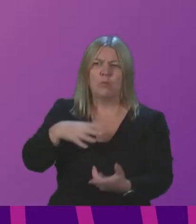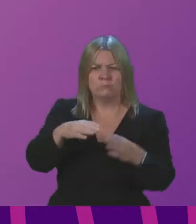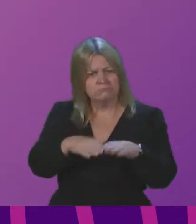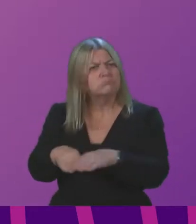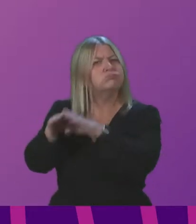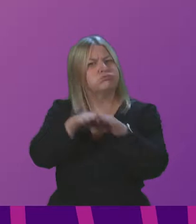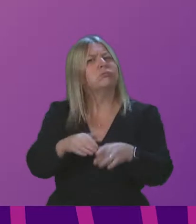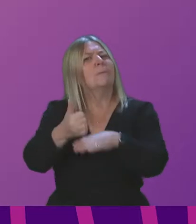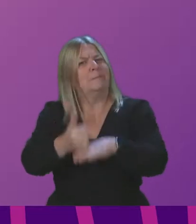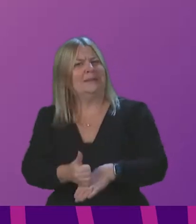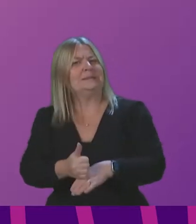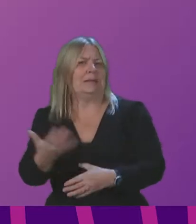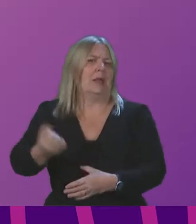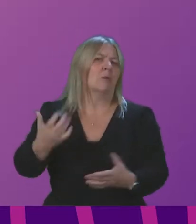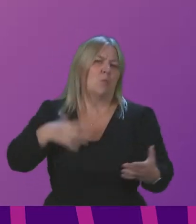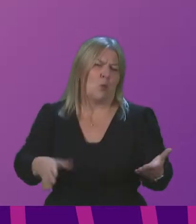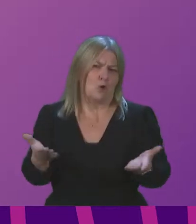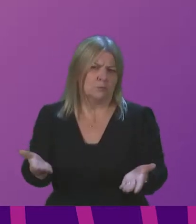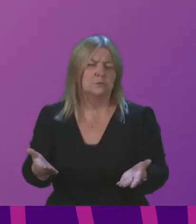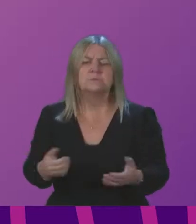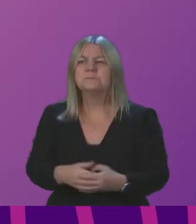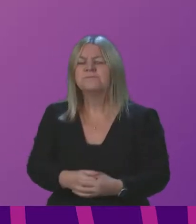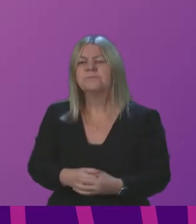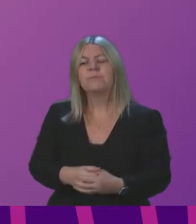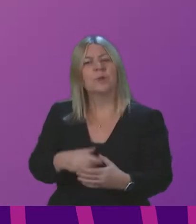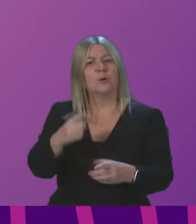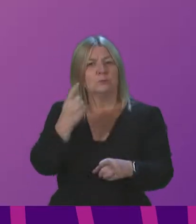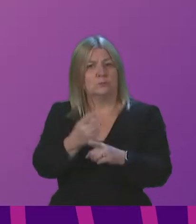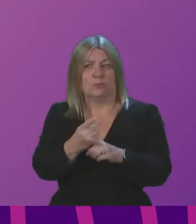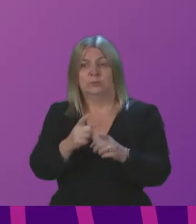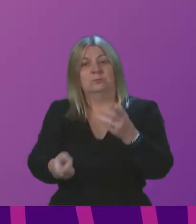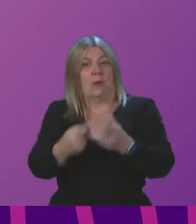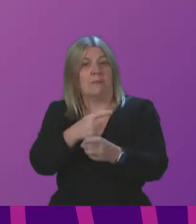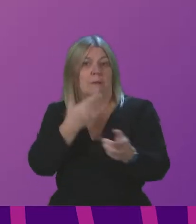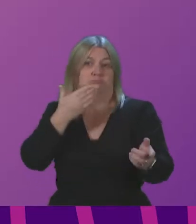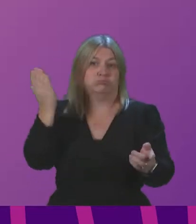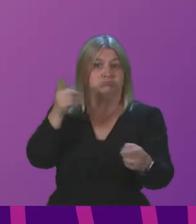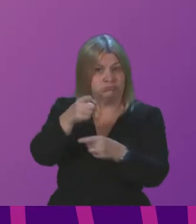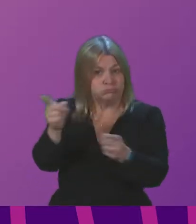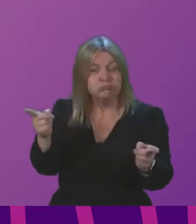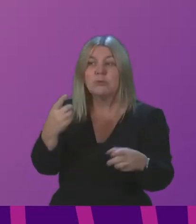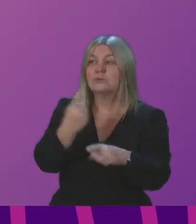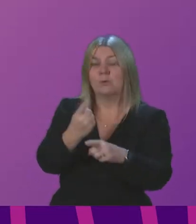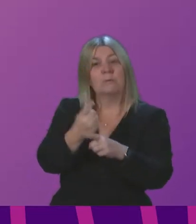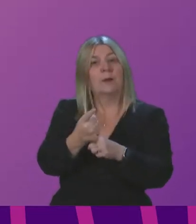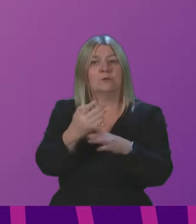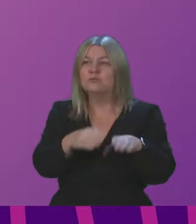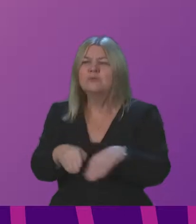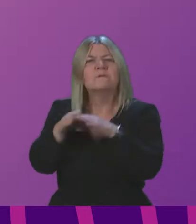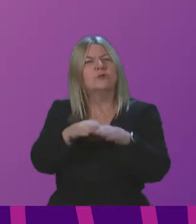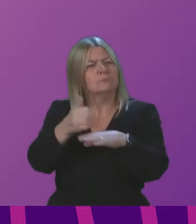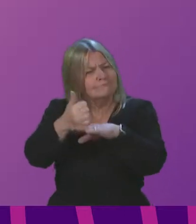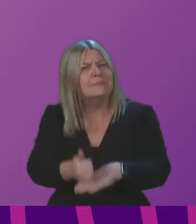At Health, Social Care and Support Committee we heard from Professor Sir Harry Burns and others the positive impact this could have on health and wellbeing.